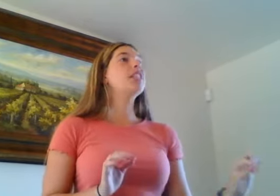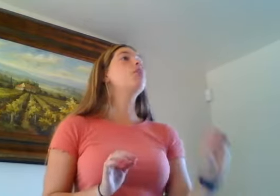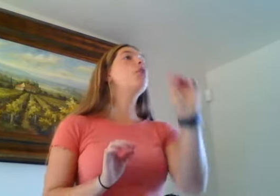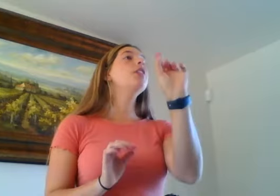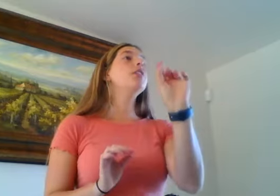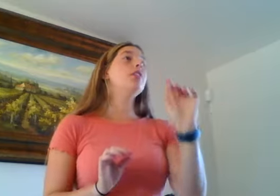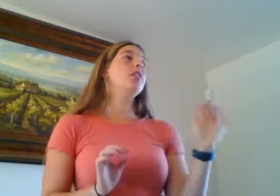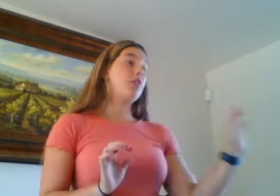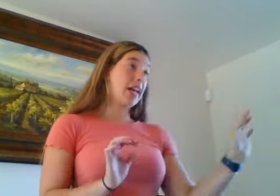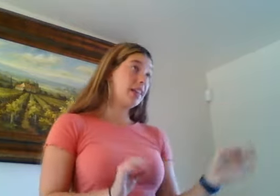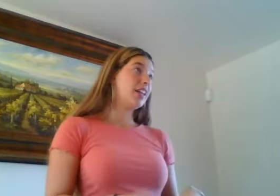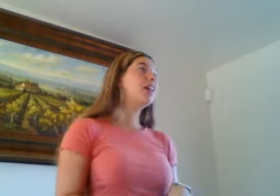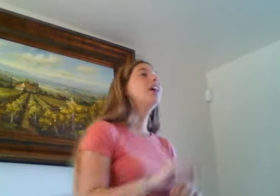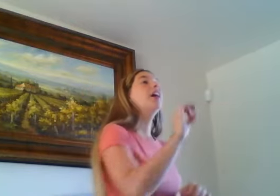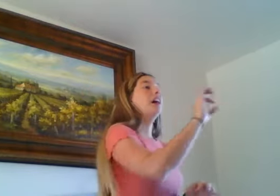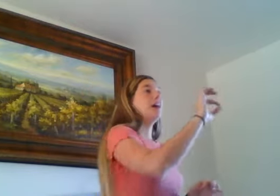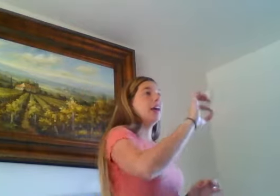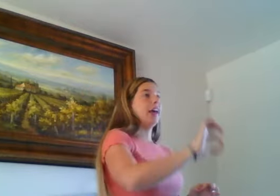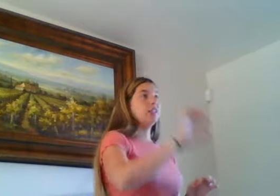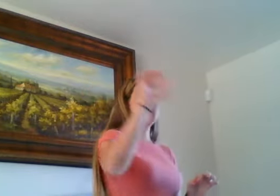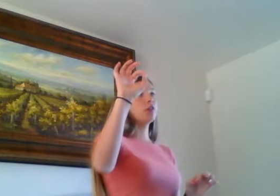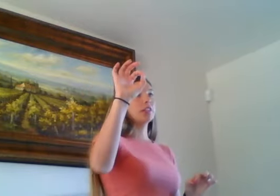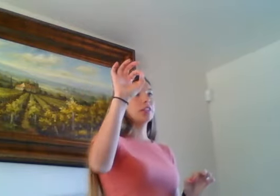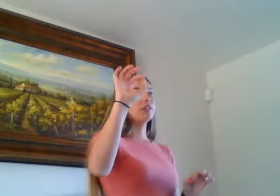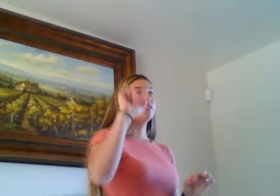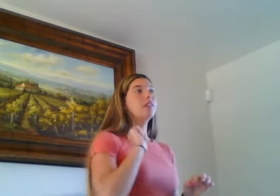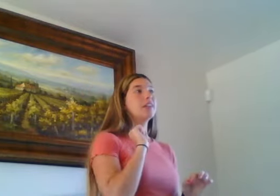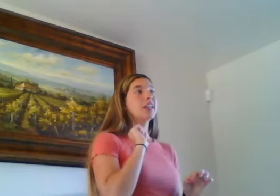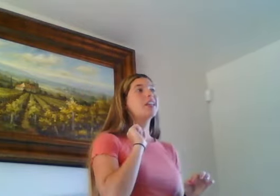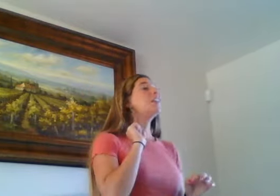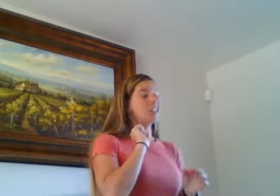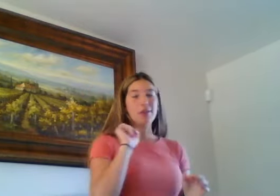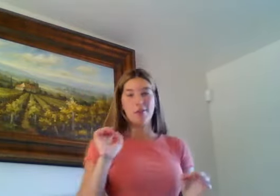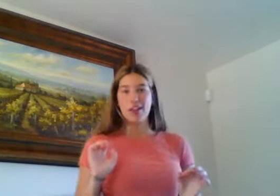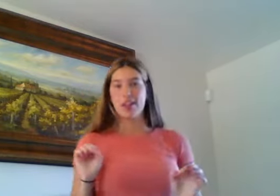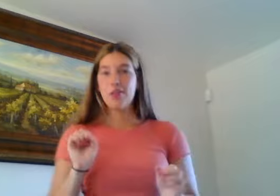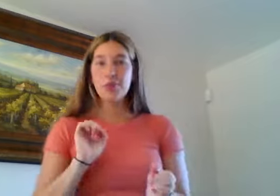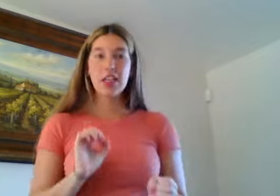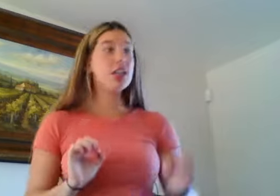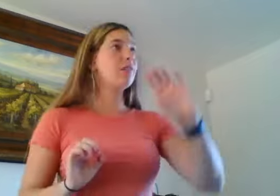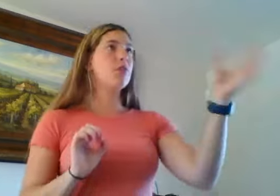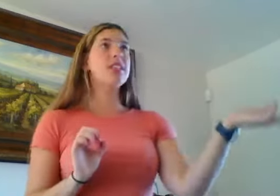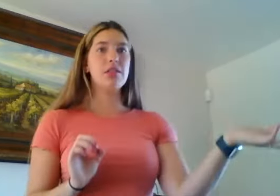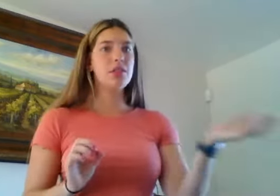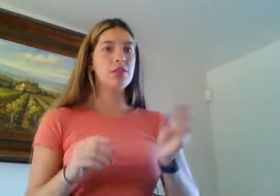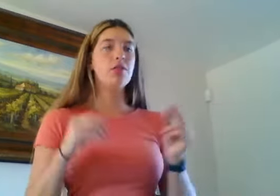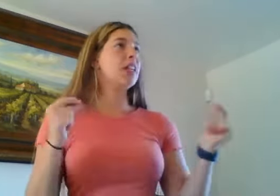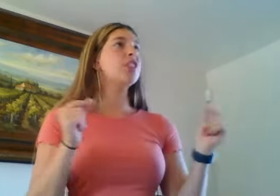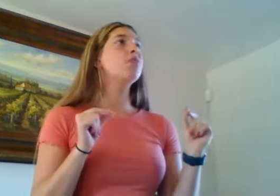Export. Great. Export. Good job, everyone. That was really good. Everyone seems to catch it